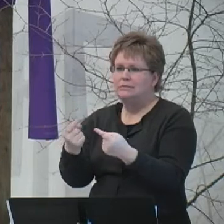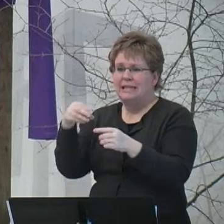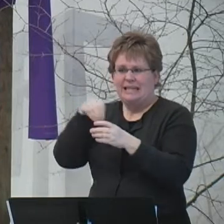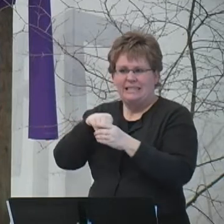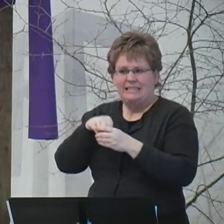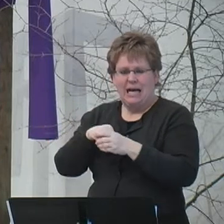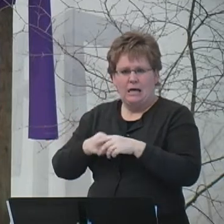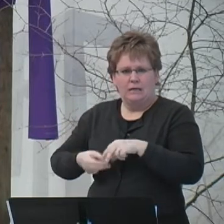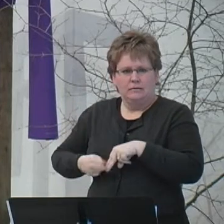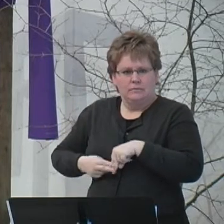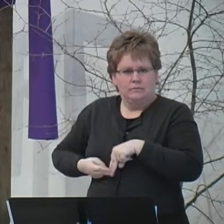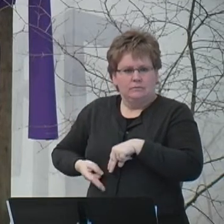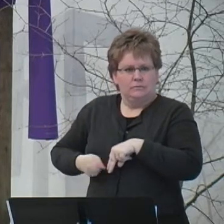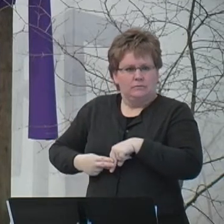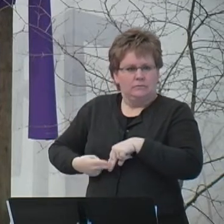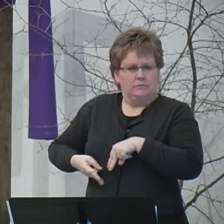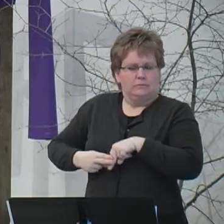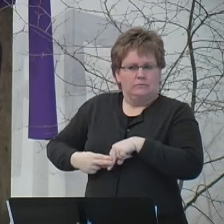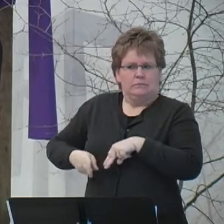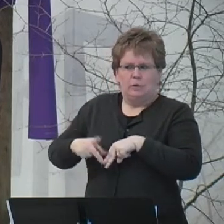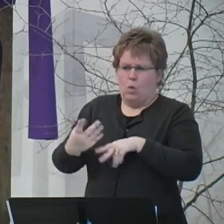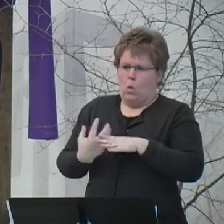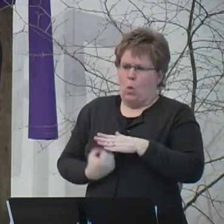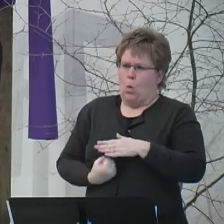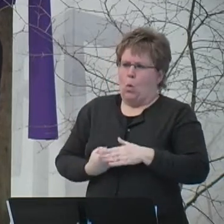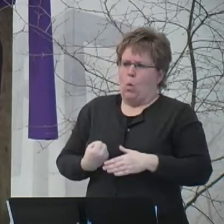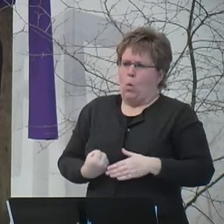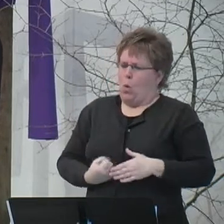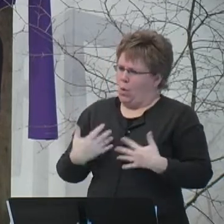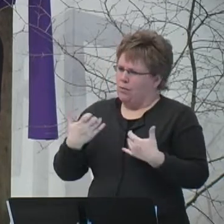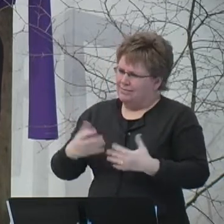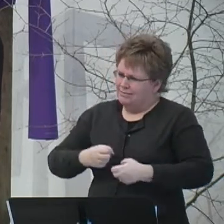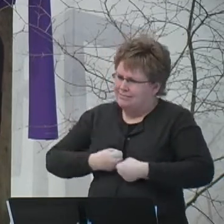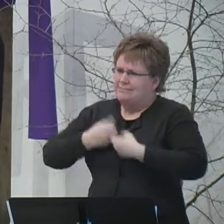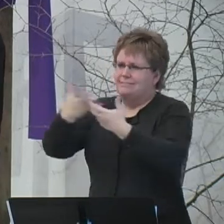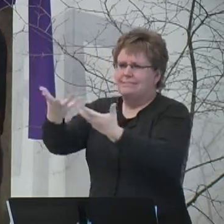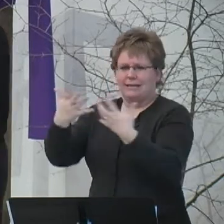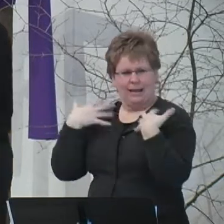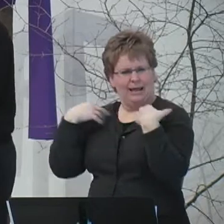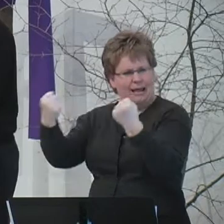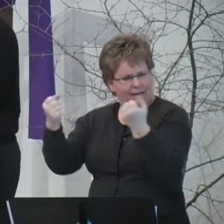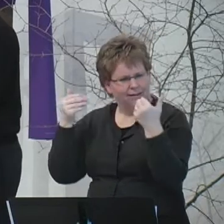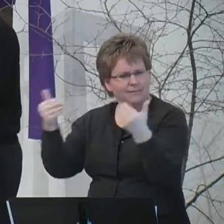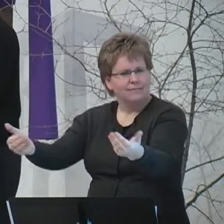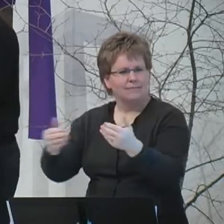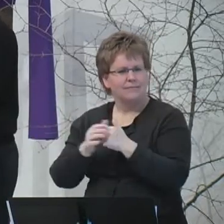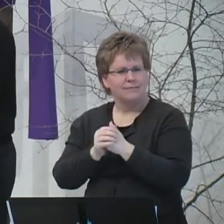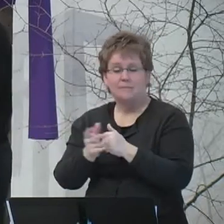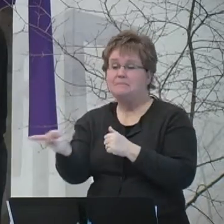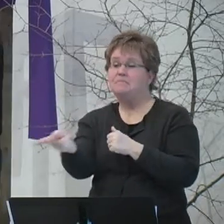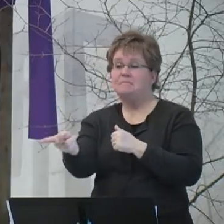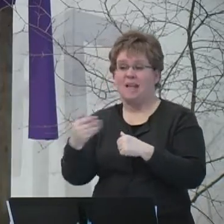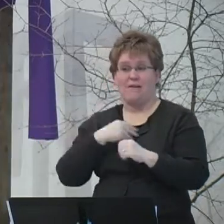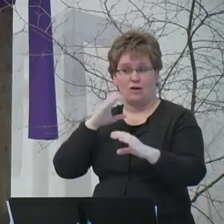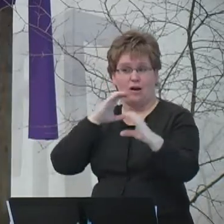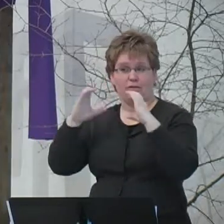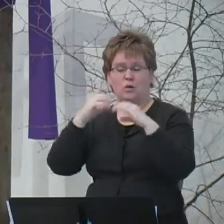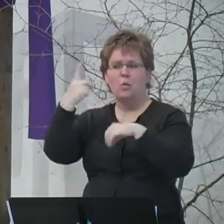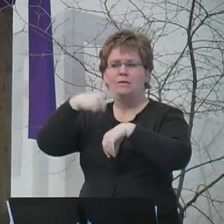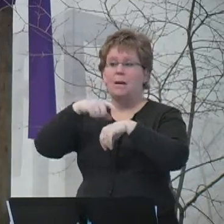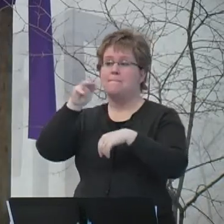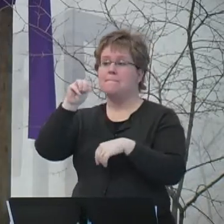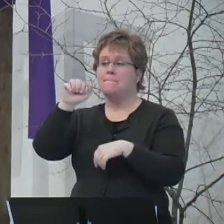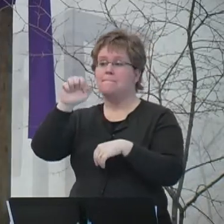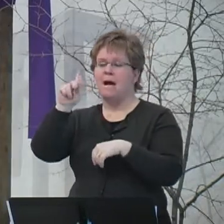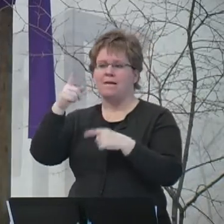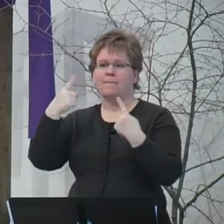inside you and between us. In a conversation between Mac and Papa, Mac finally gives